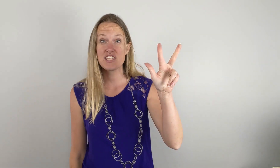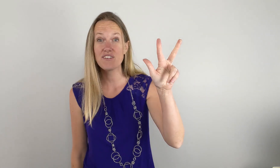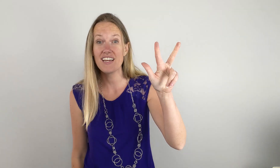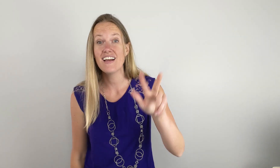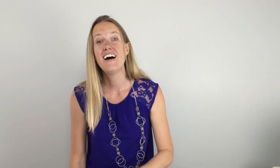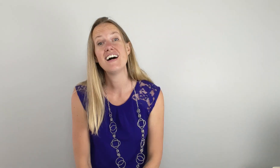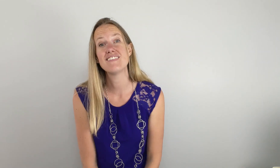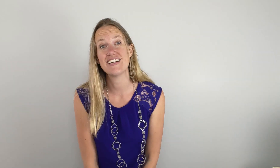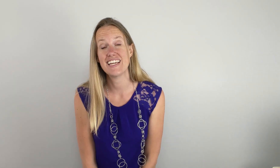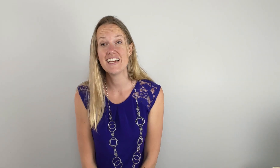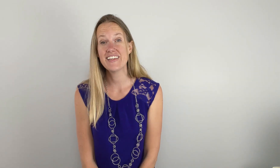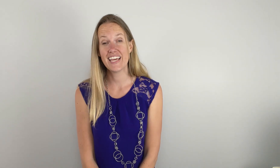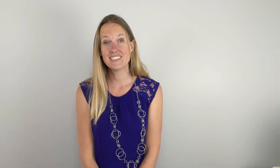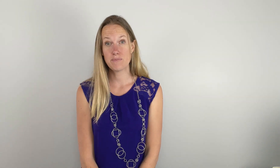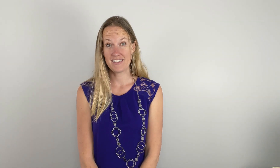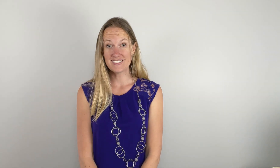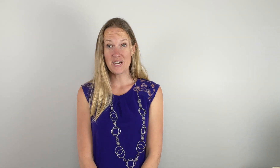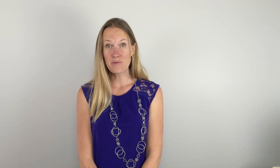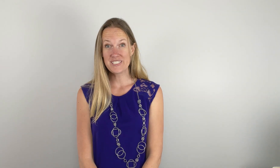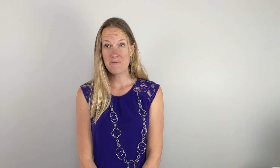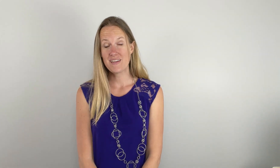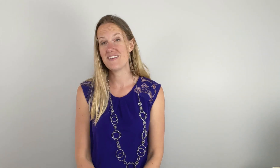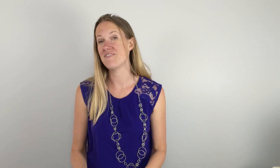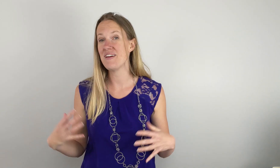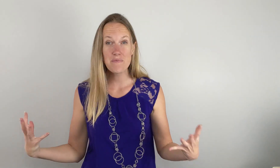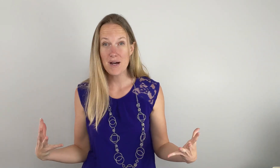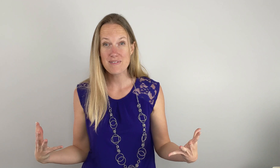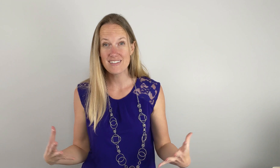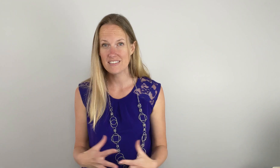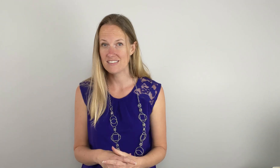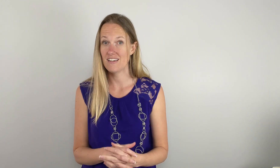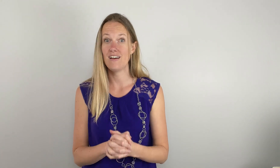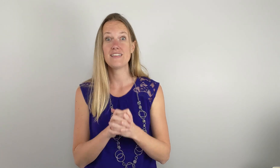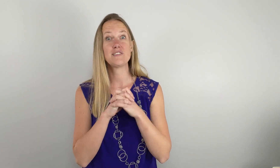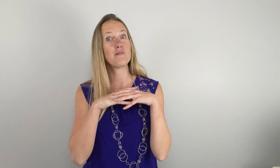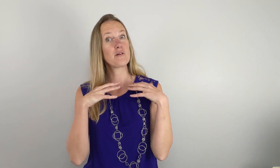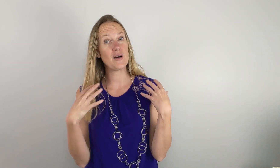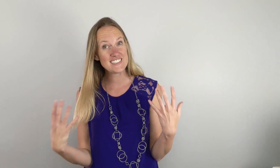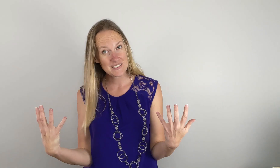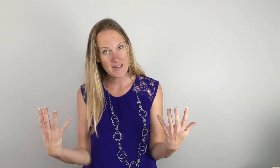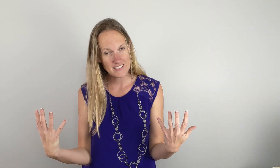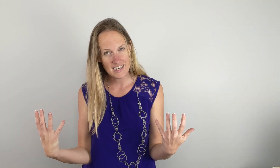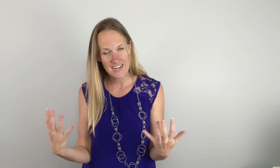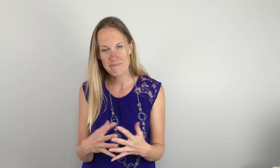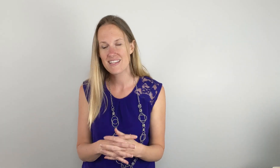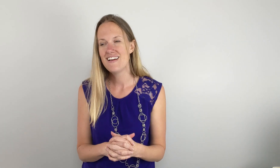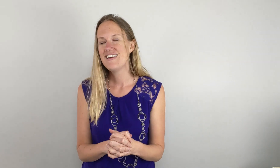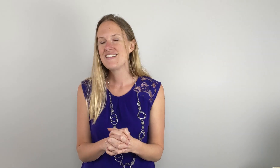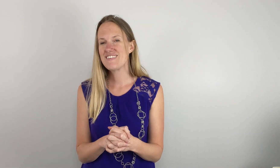three of learning King of Kings by Hillsong Worship. It's a very popular Easter song that's been requested many times. So